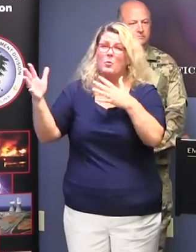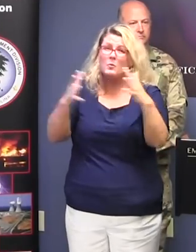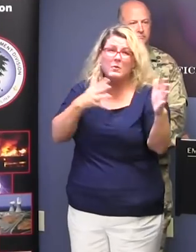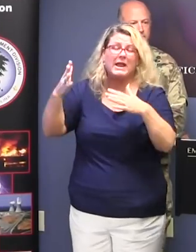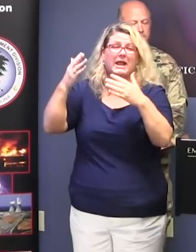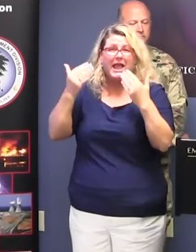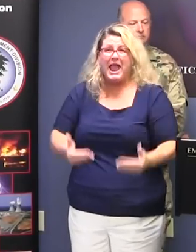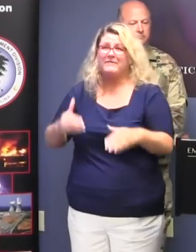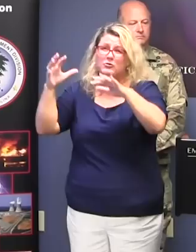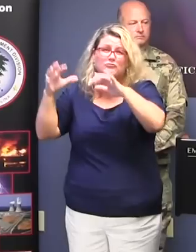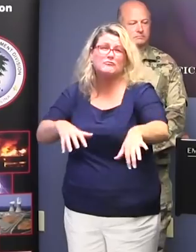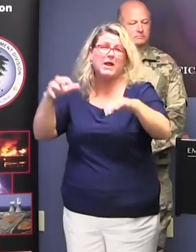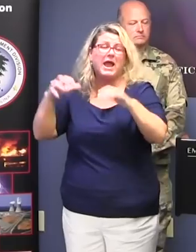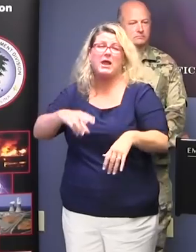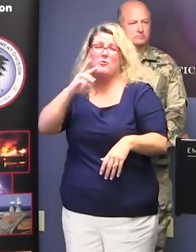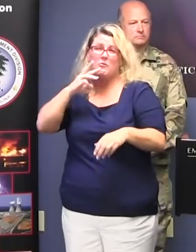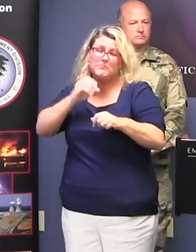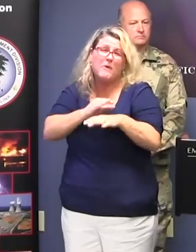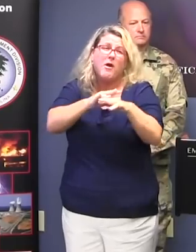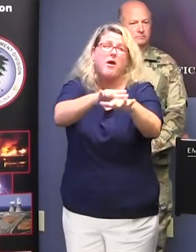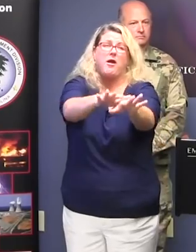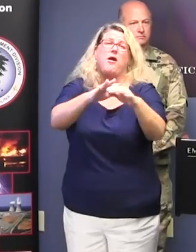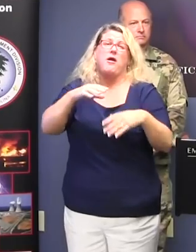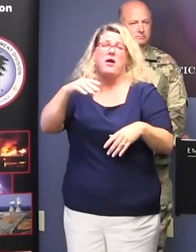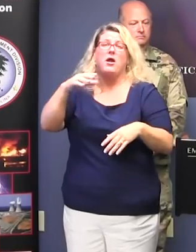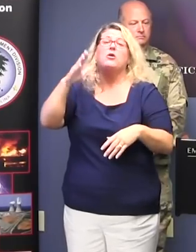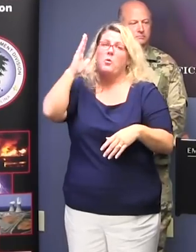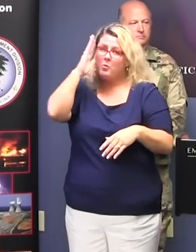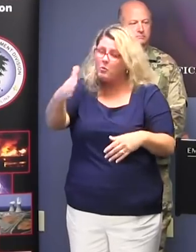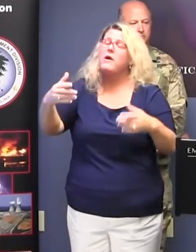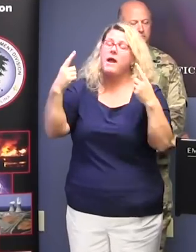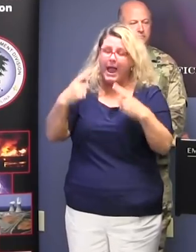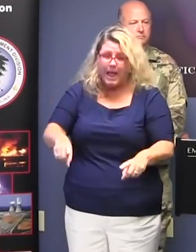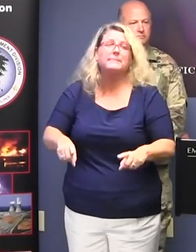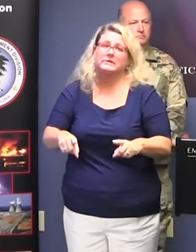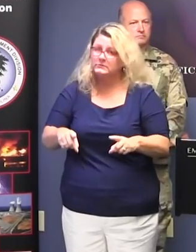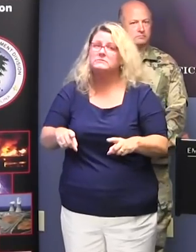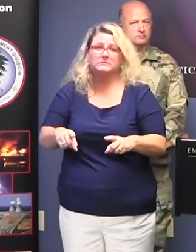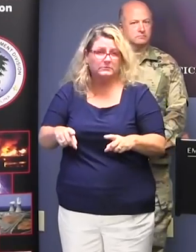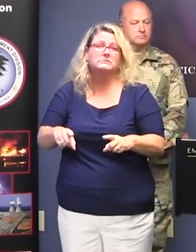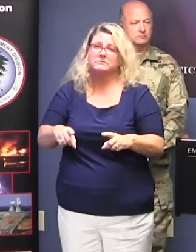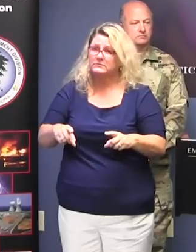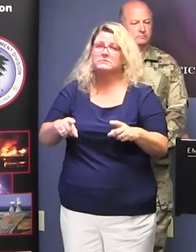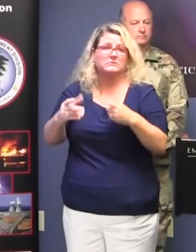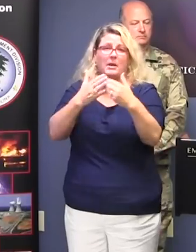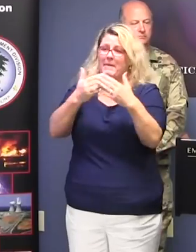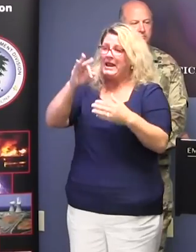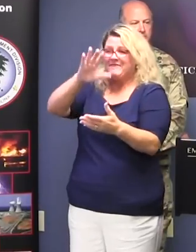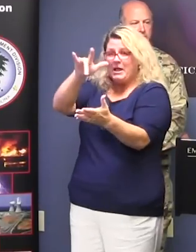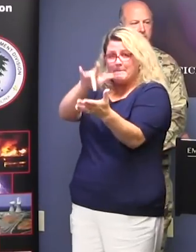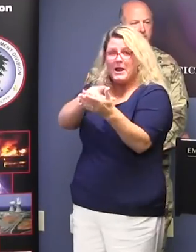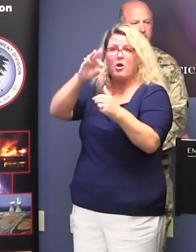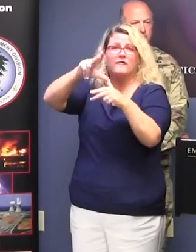heavy rainfall, and storm surge, will extend well away from the center of the storm. Florence is expected to slow or even stall